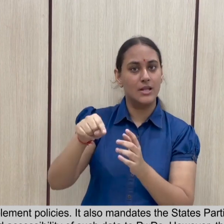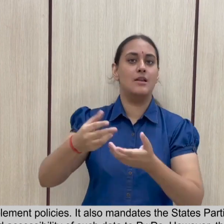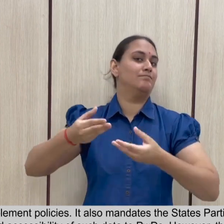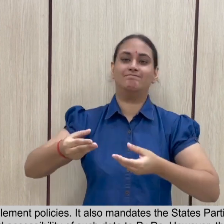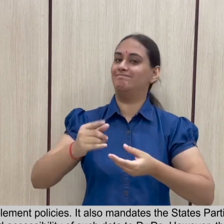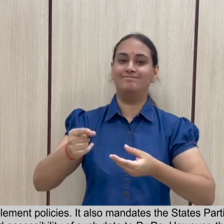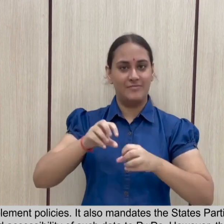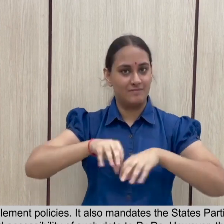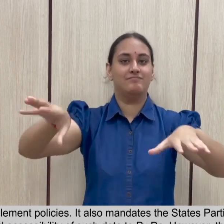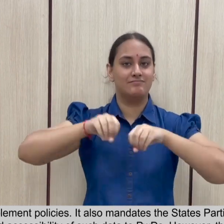to PWDs.